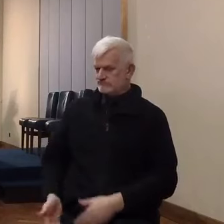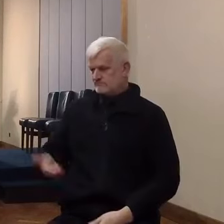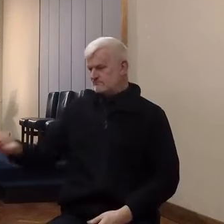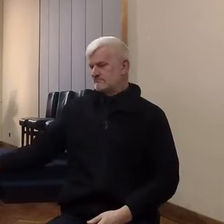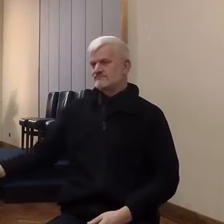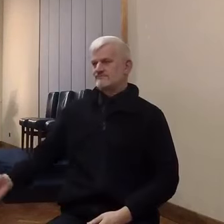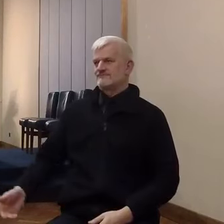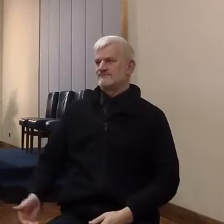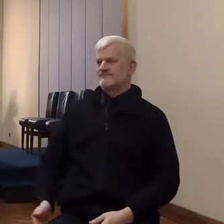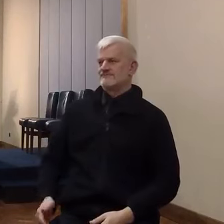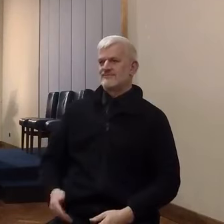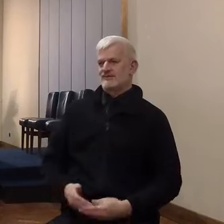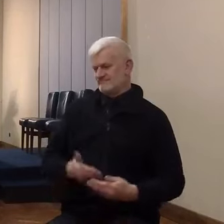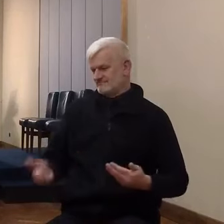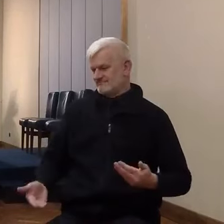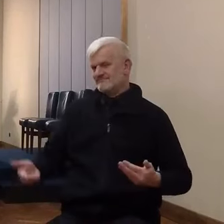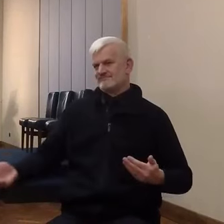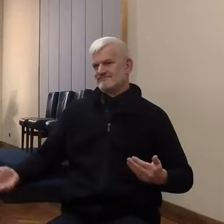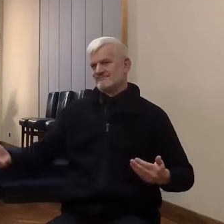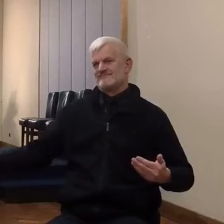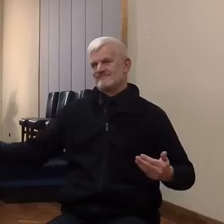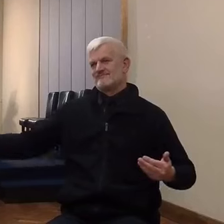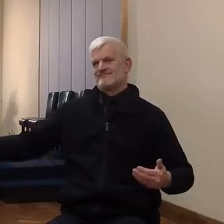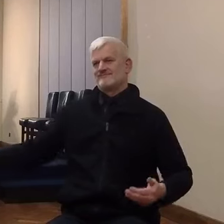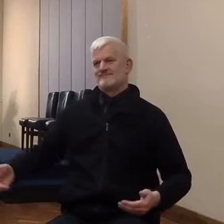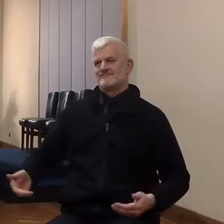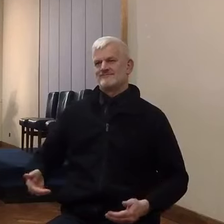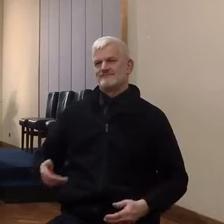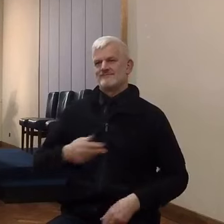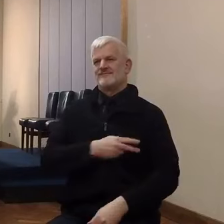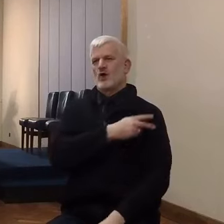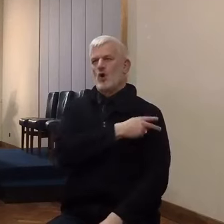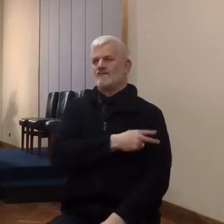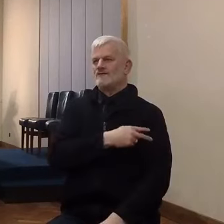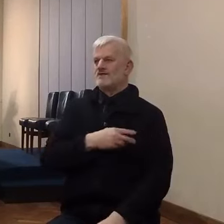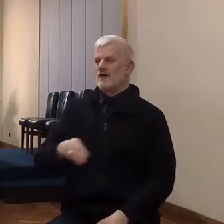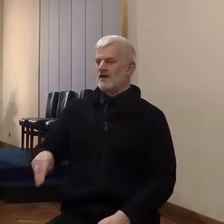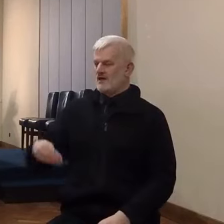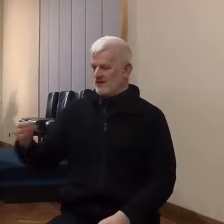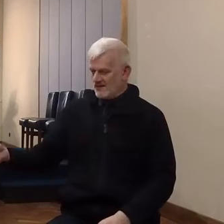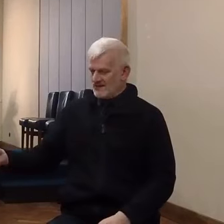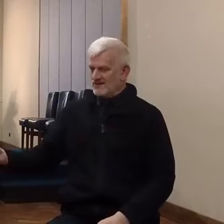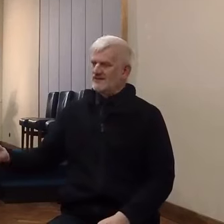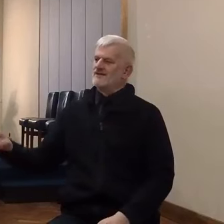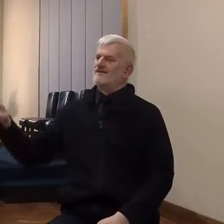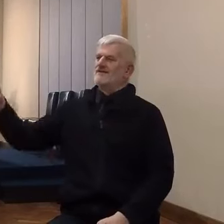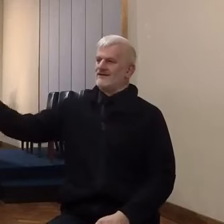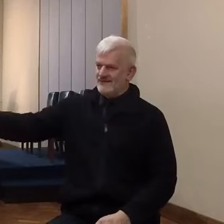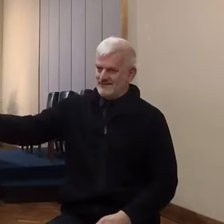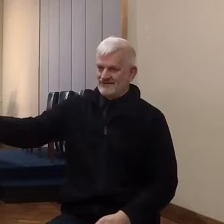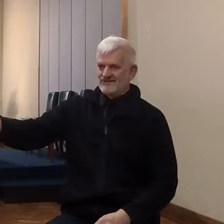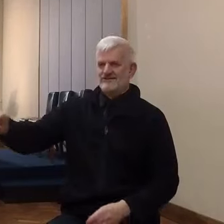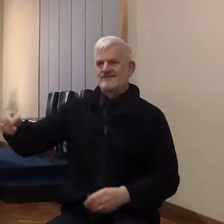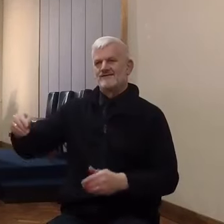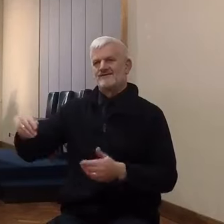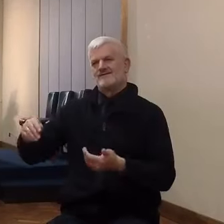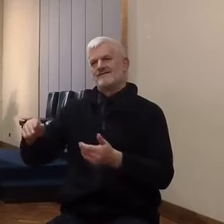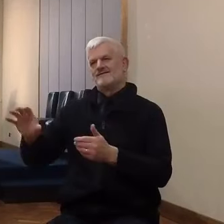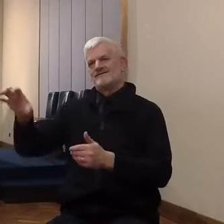picked up by the important officer who passed it to the commandant of the garrison who said, Well,